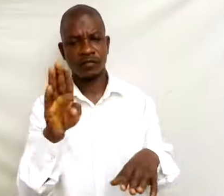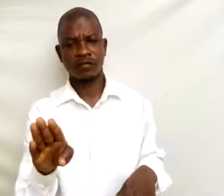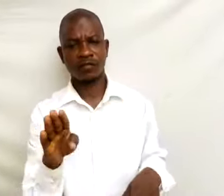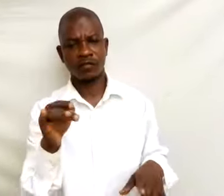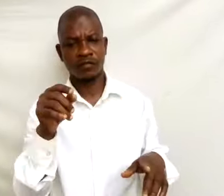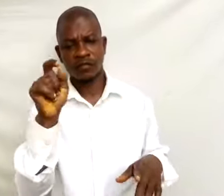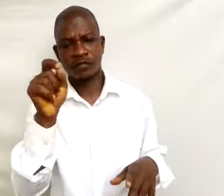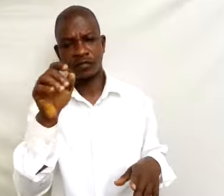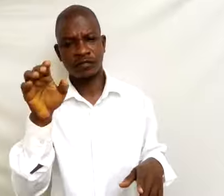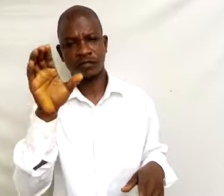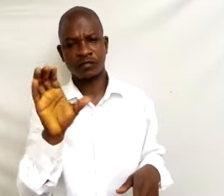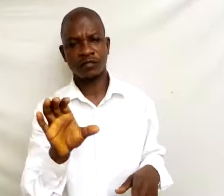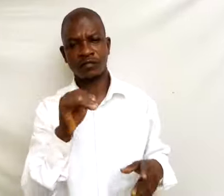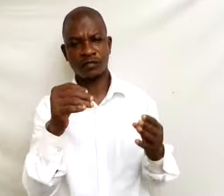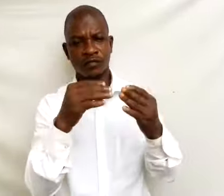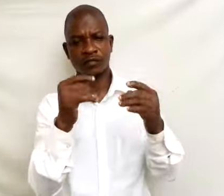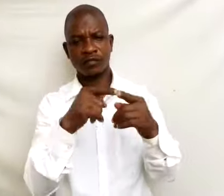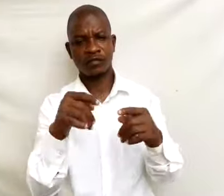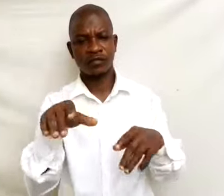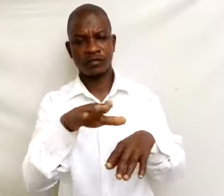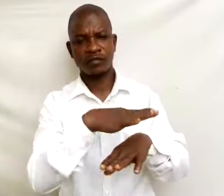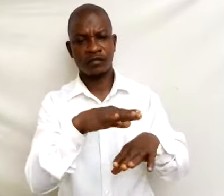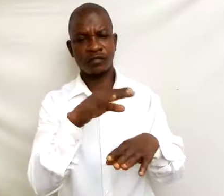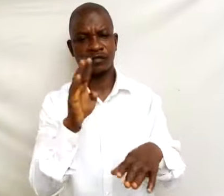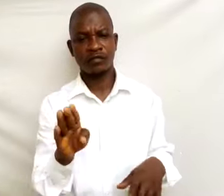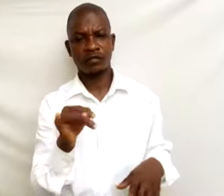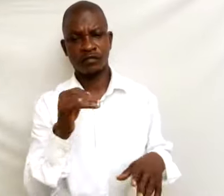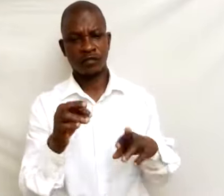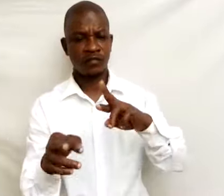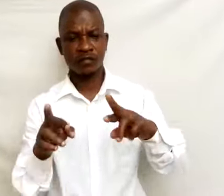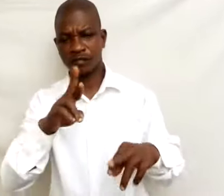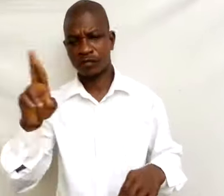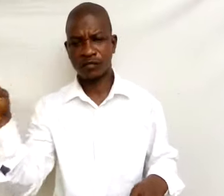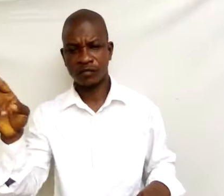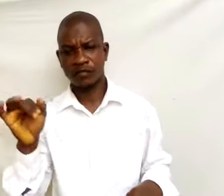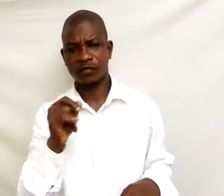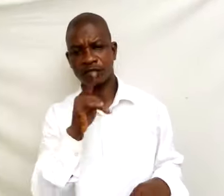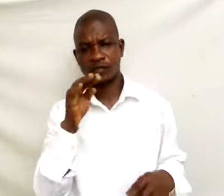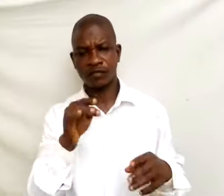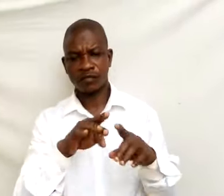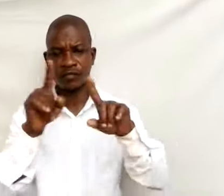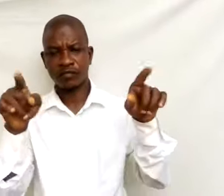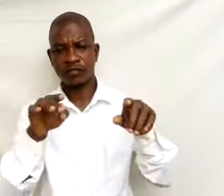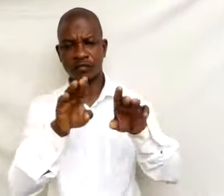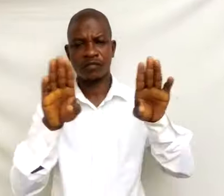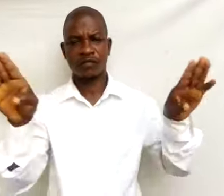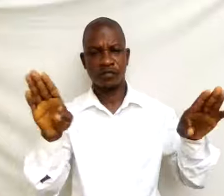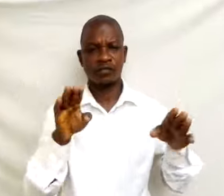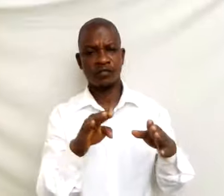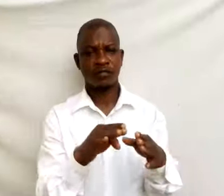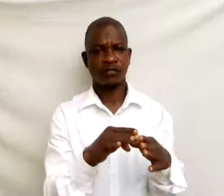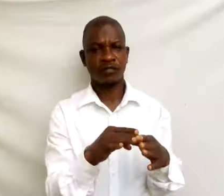star, C, which is equal to A over B. So-hand side says, bracket, open, A,